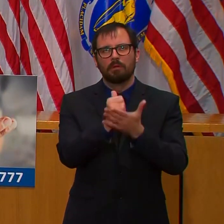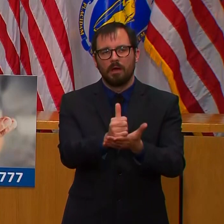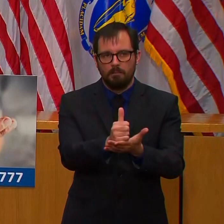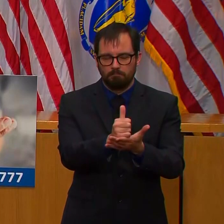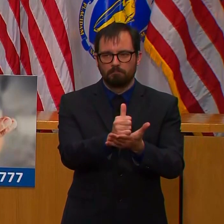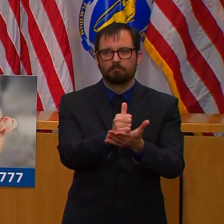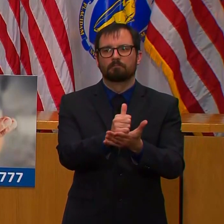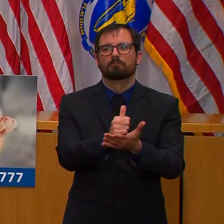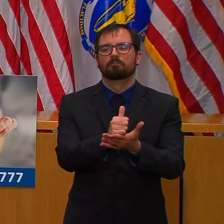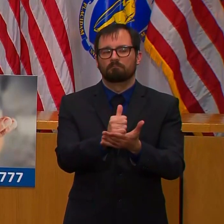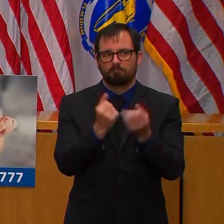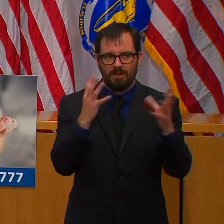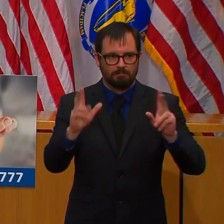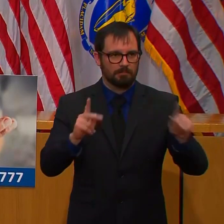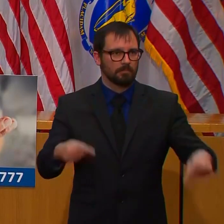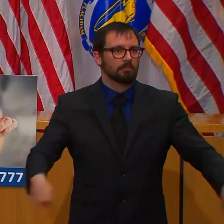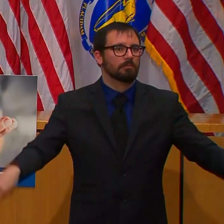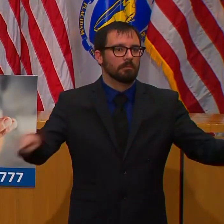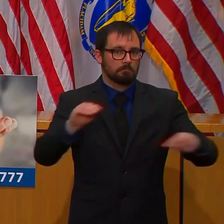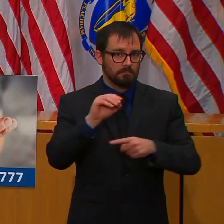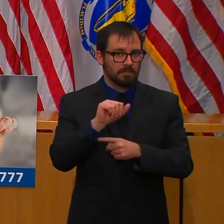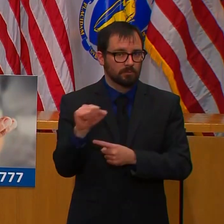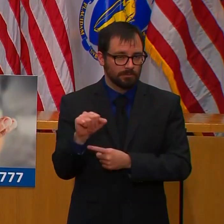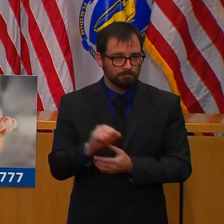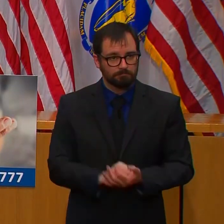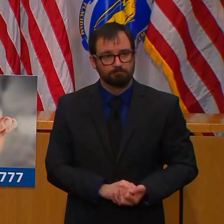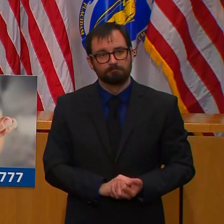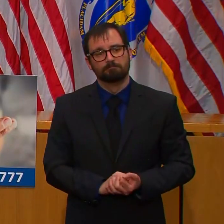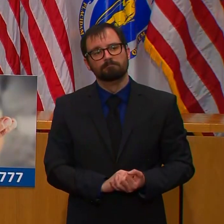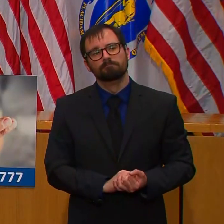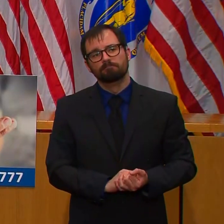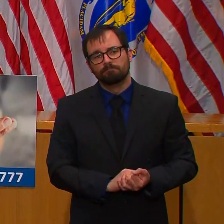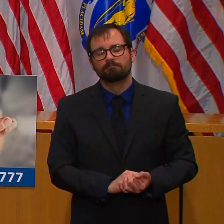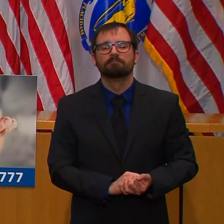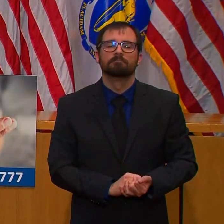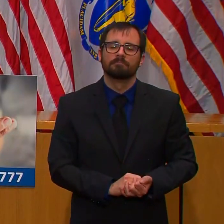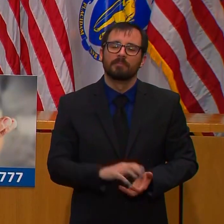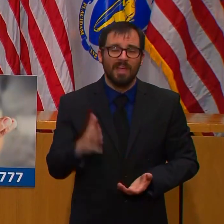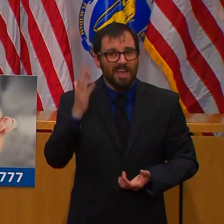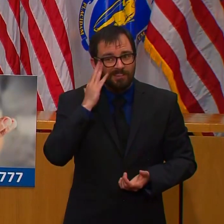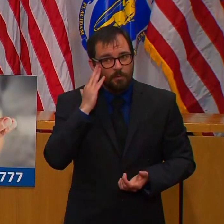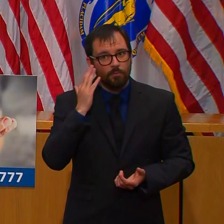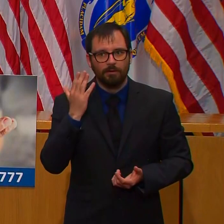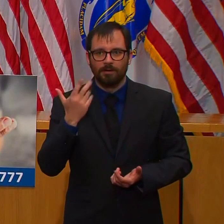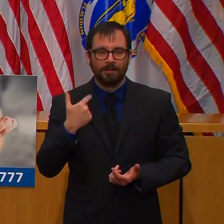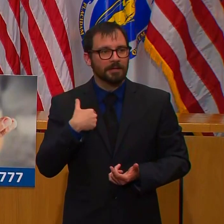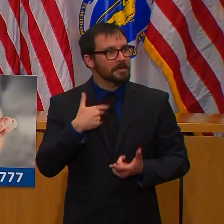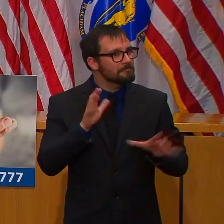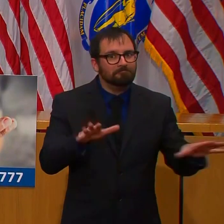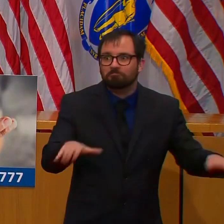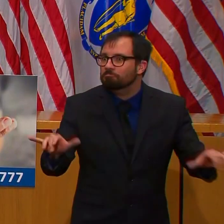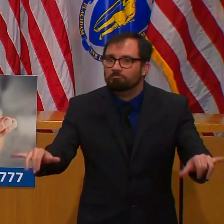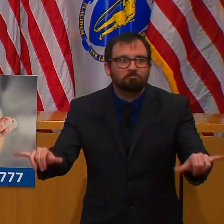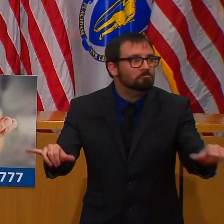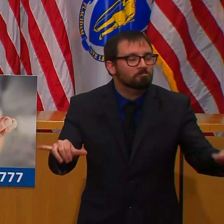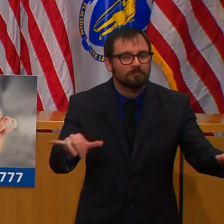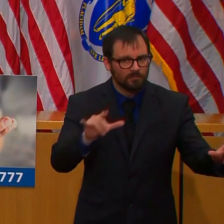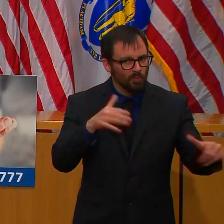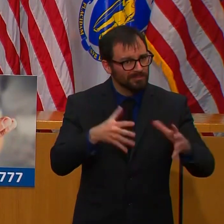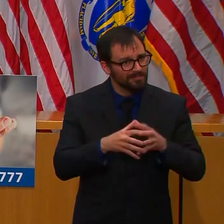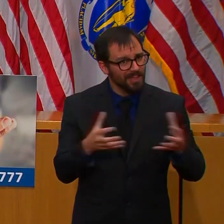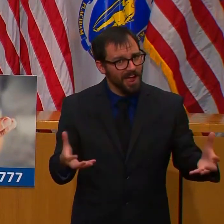understand just how much we've been asking of all of you. We've asked you to stay home, to not go to work,